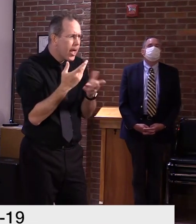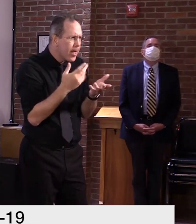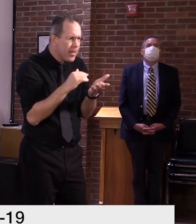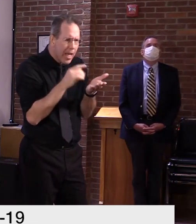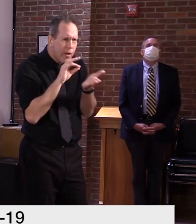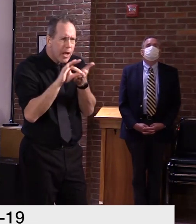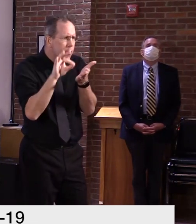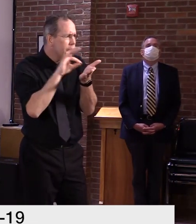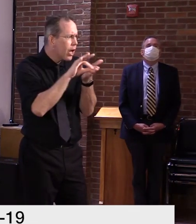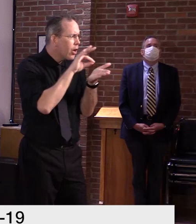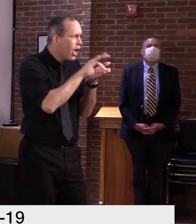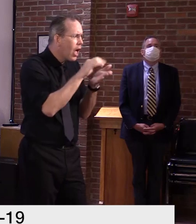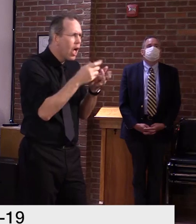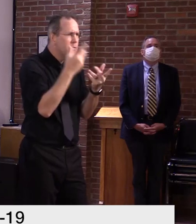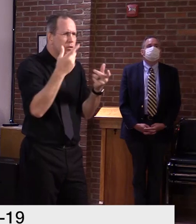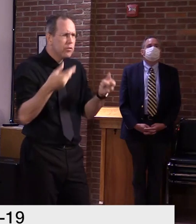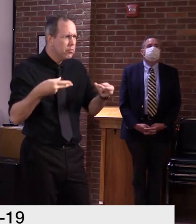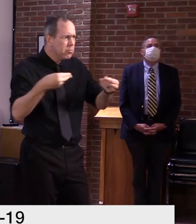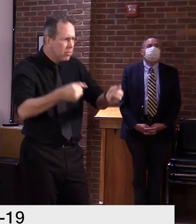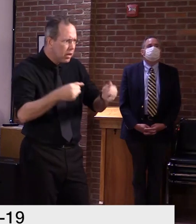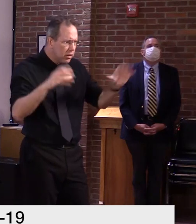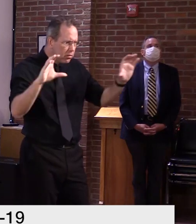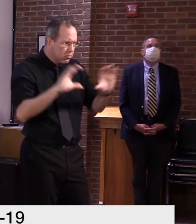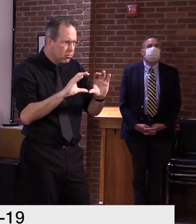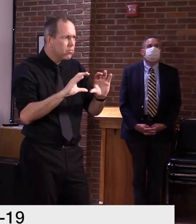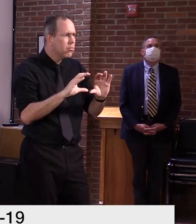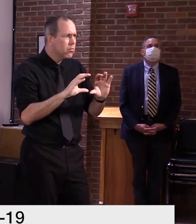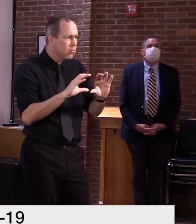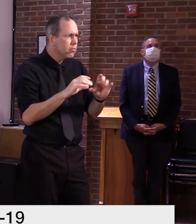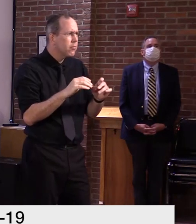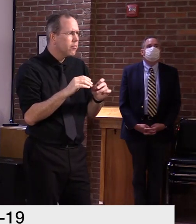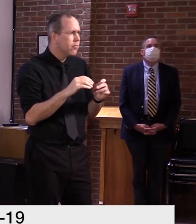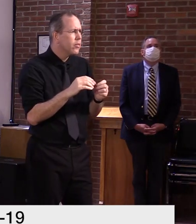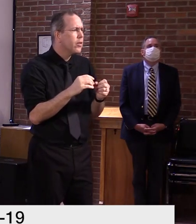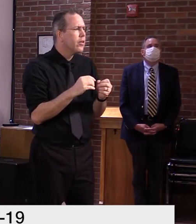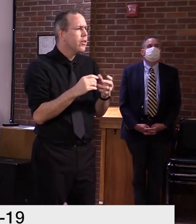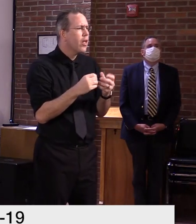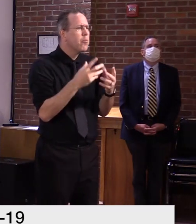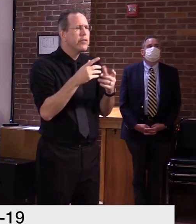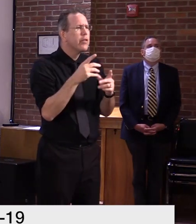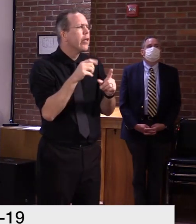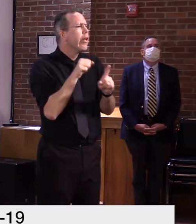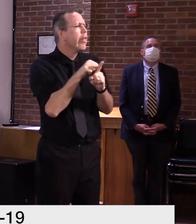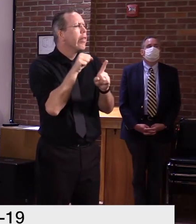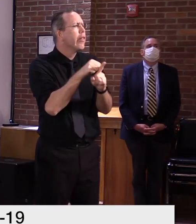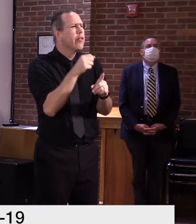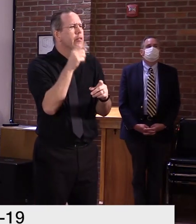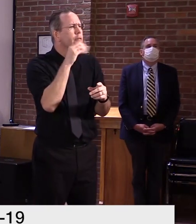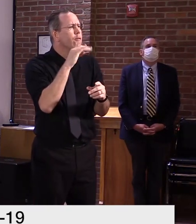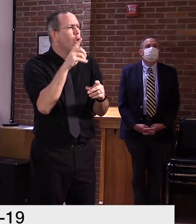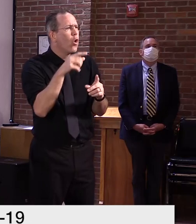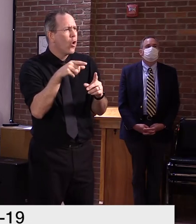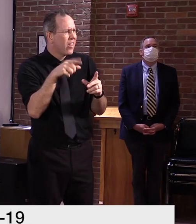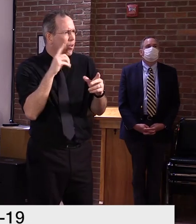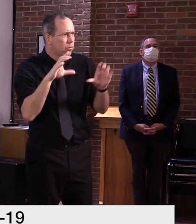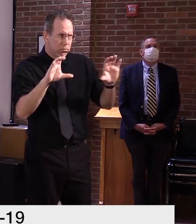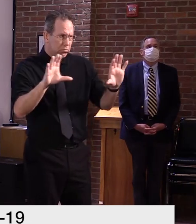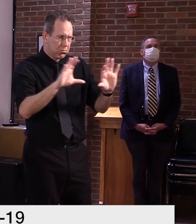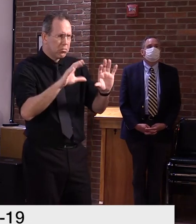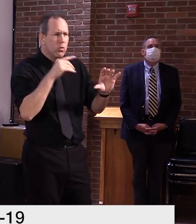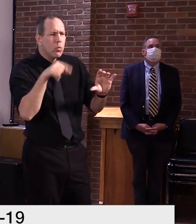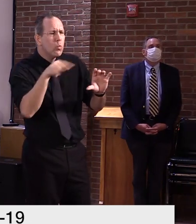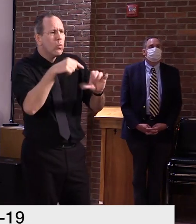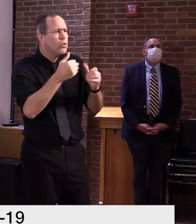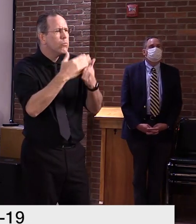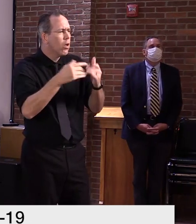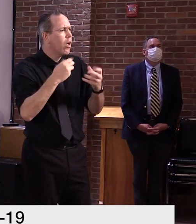that they're only identifying potential fraud, we then have to go in and dig in and investigate those to determine if they truly were